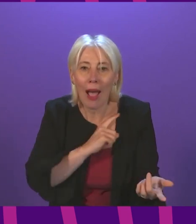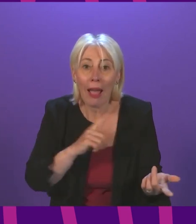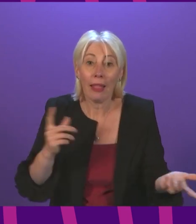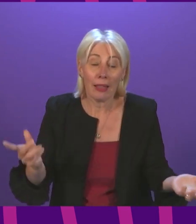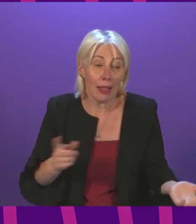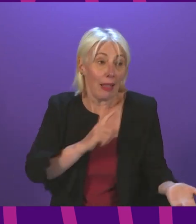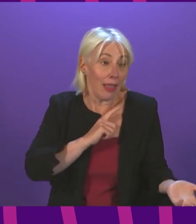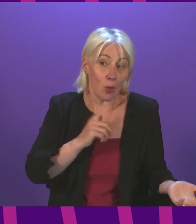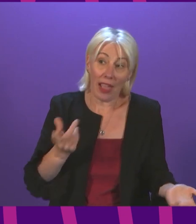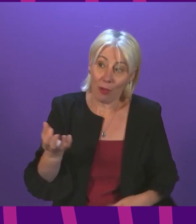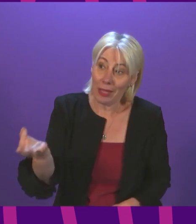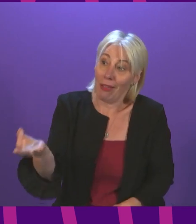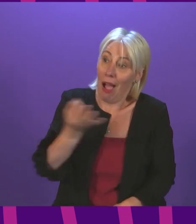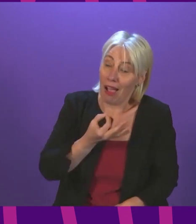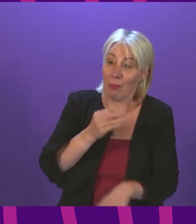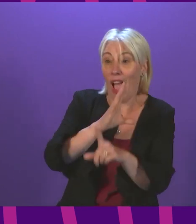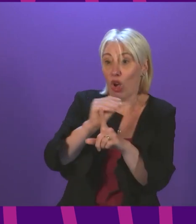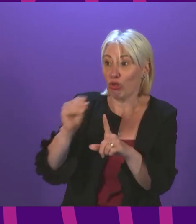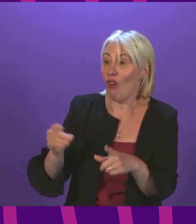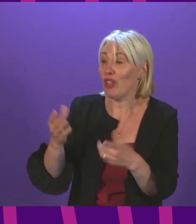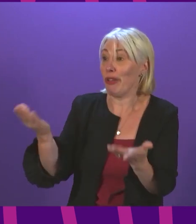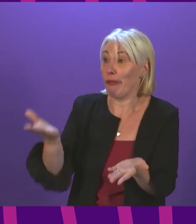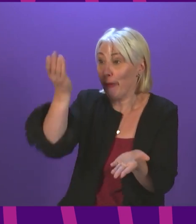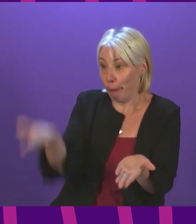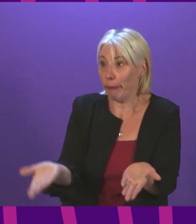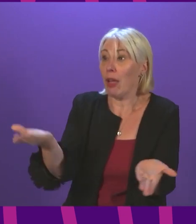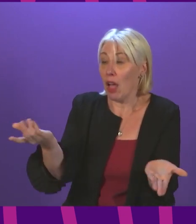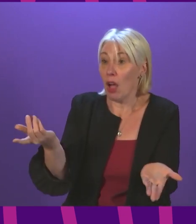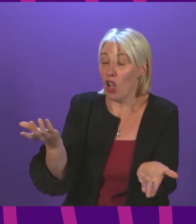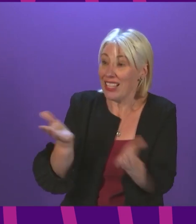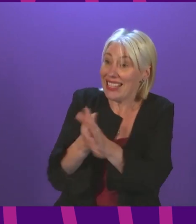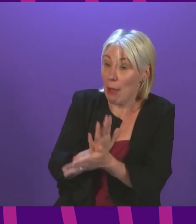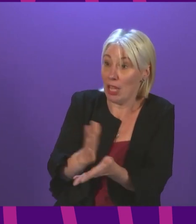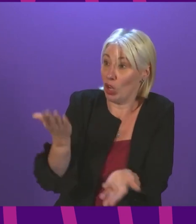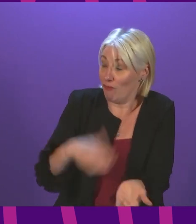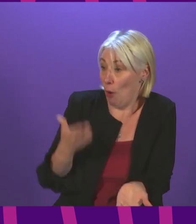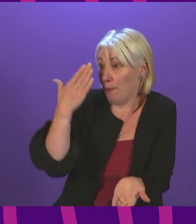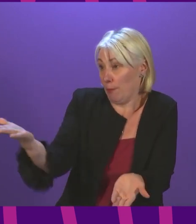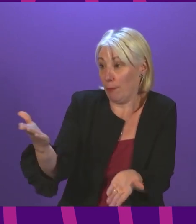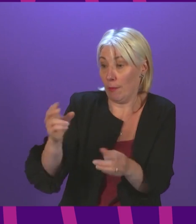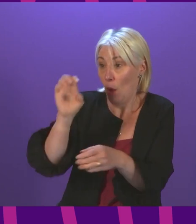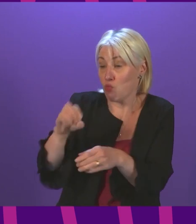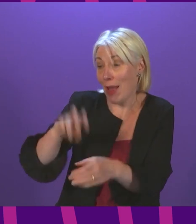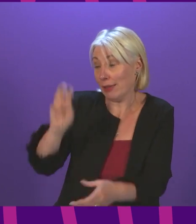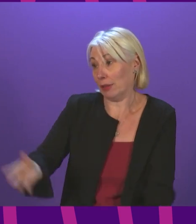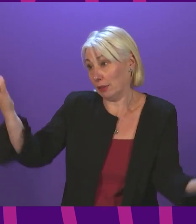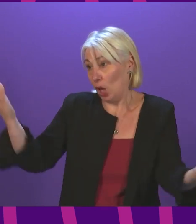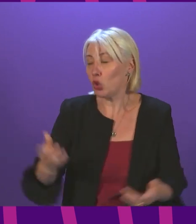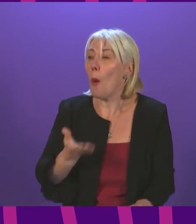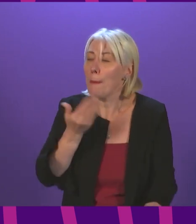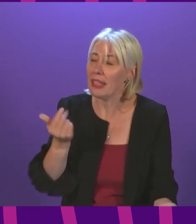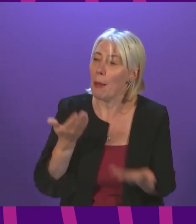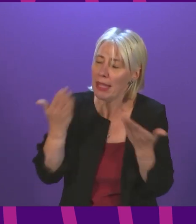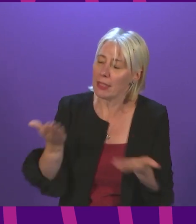galling to have this question posed by a conservative member is the damage done and now being felt by brexit so perhaps a bit of